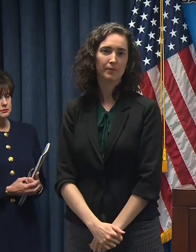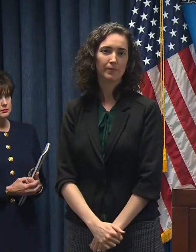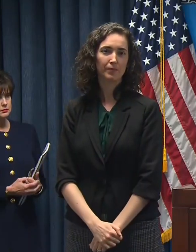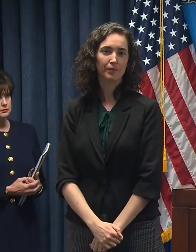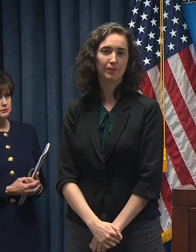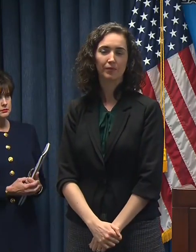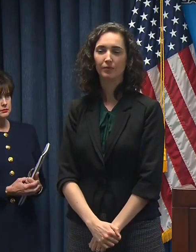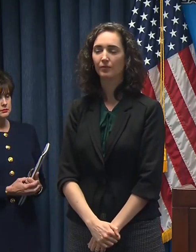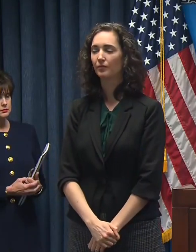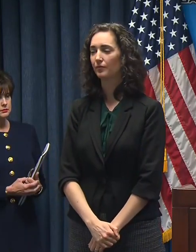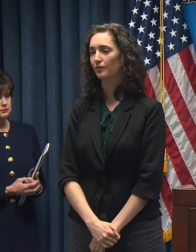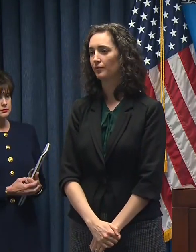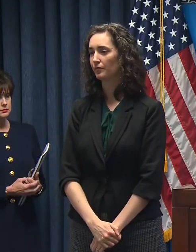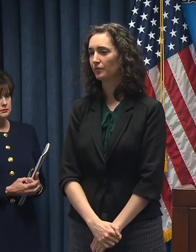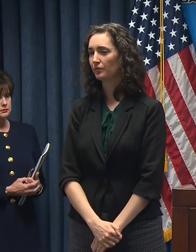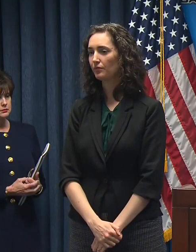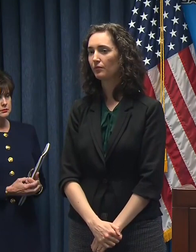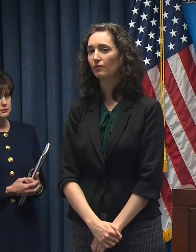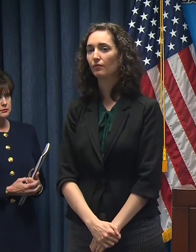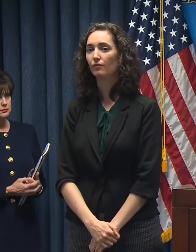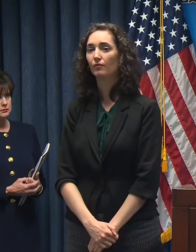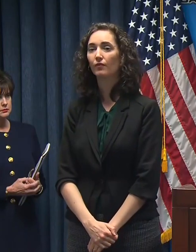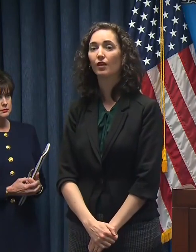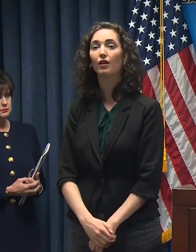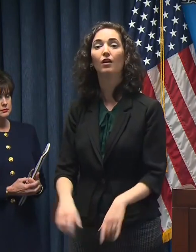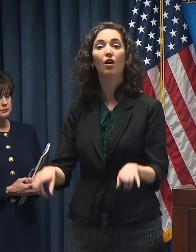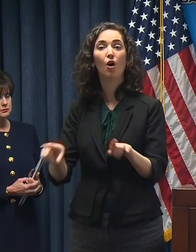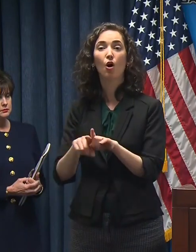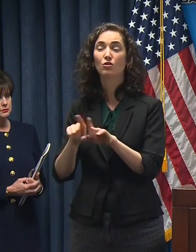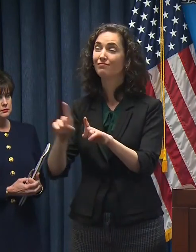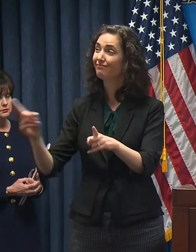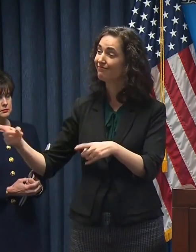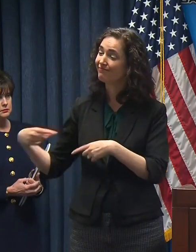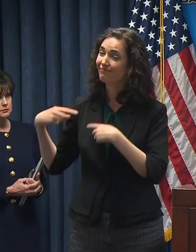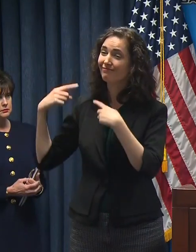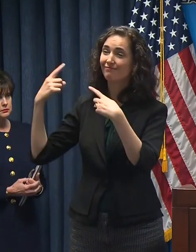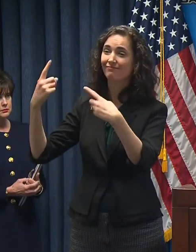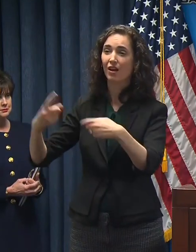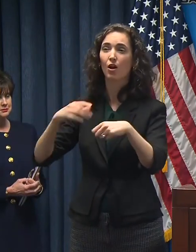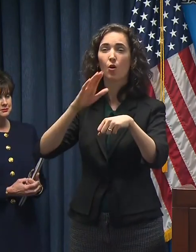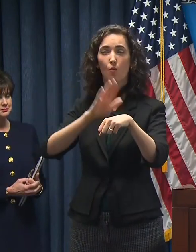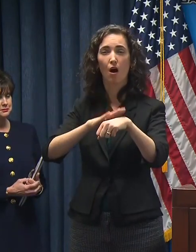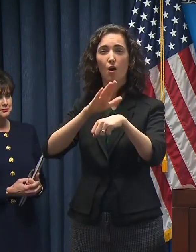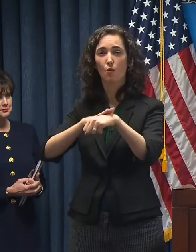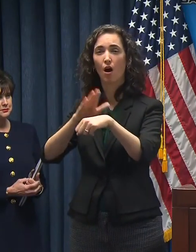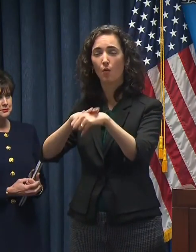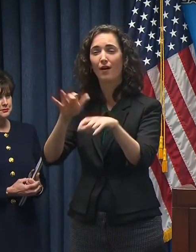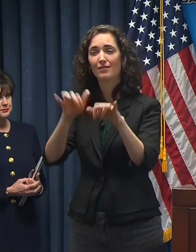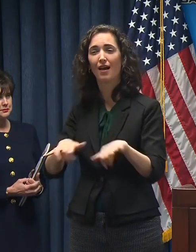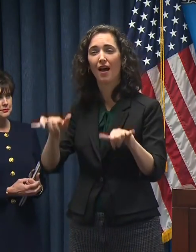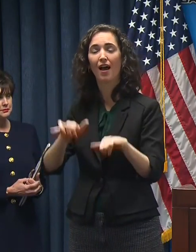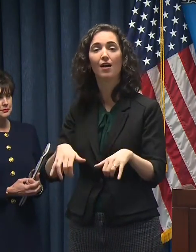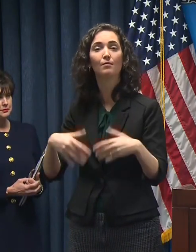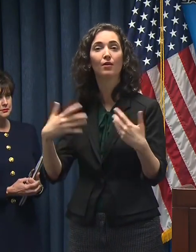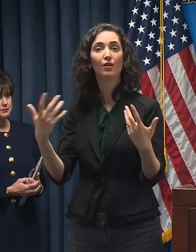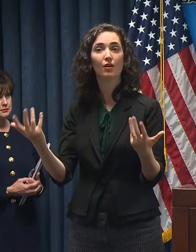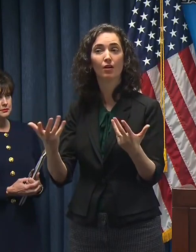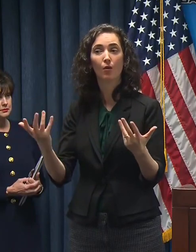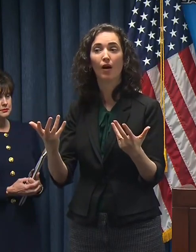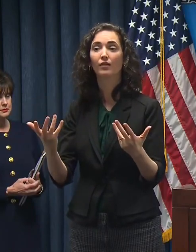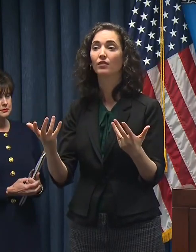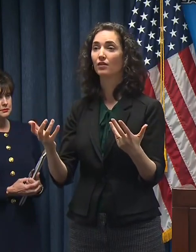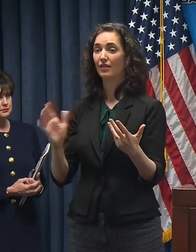And as we also have been telling you for several days, as the testing capacity and the throughput